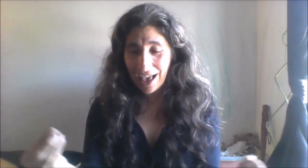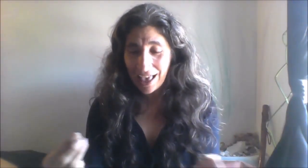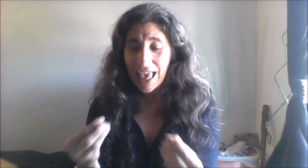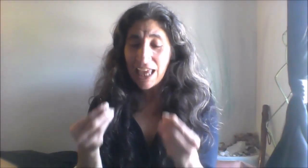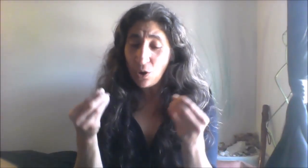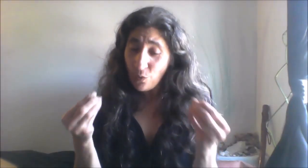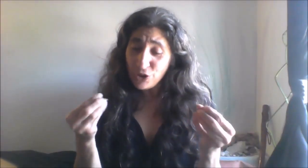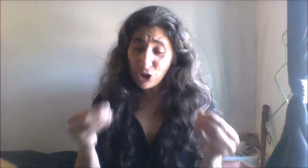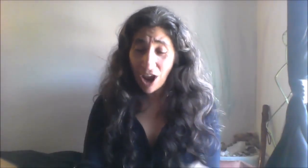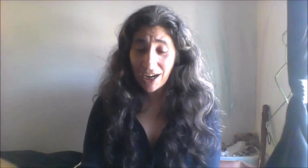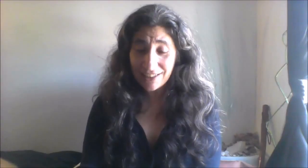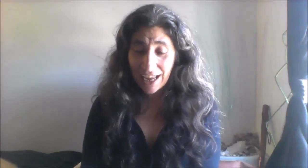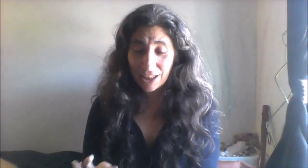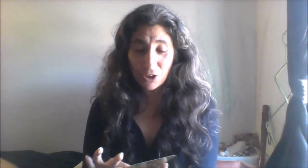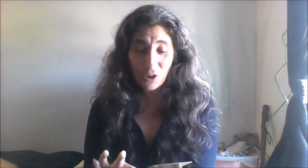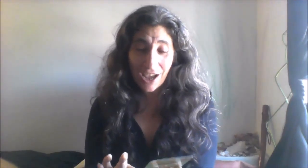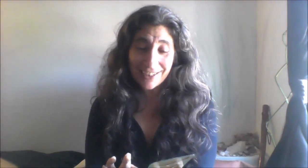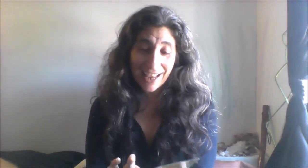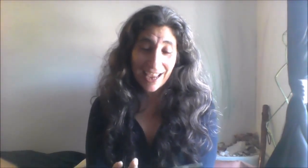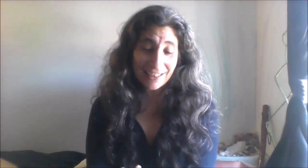is is is all about